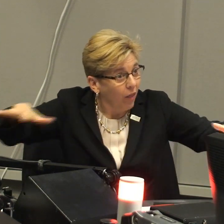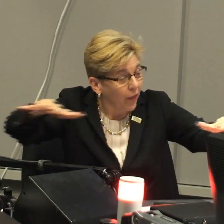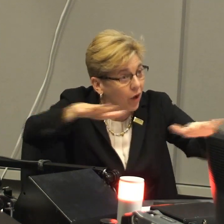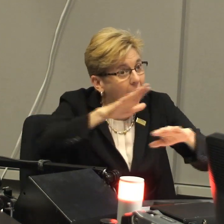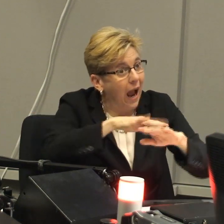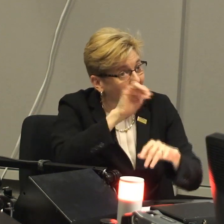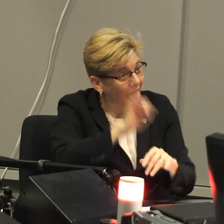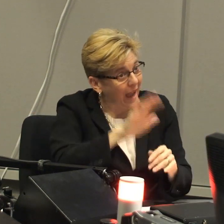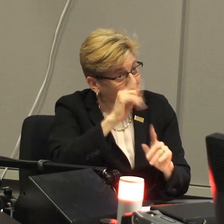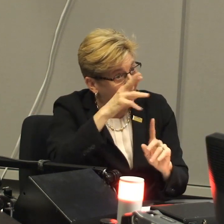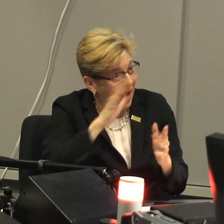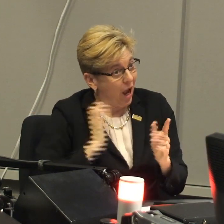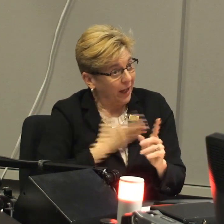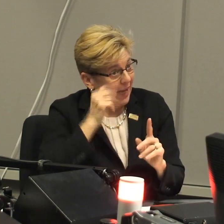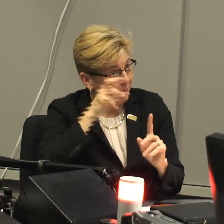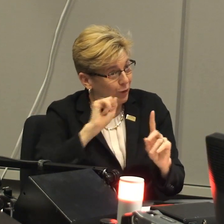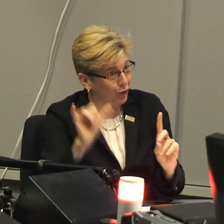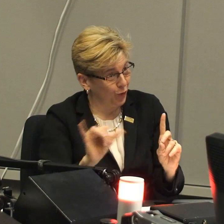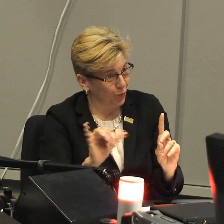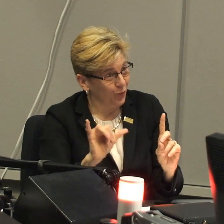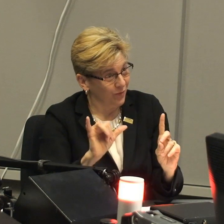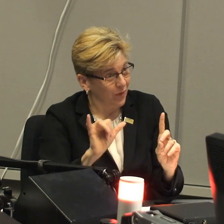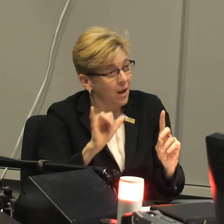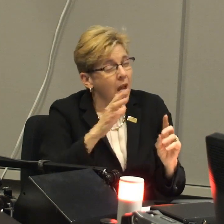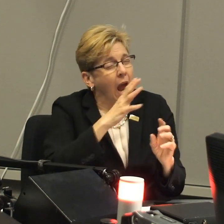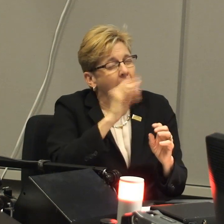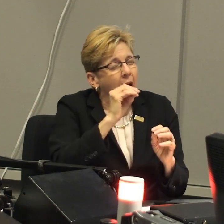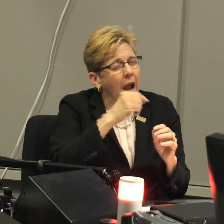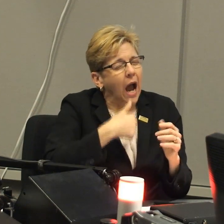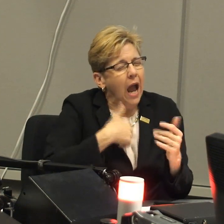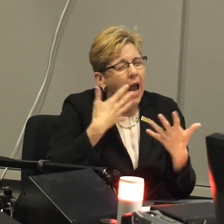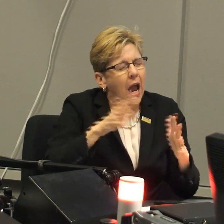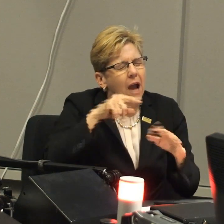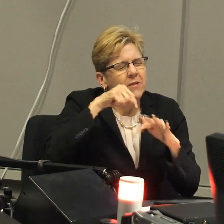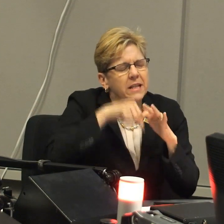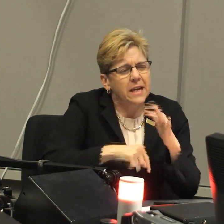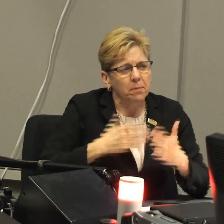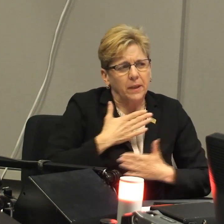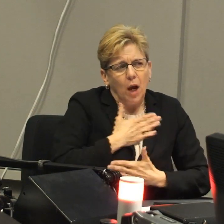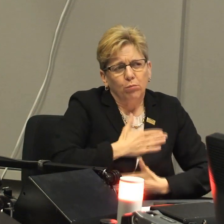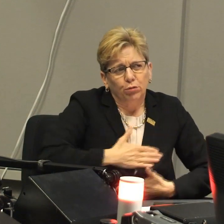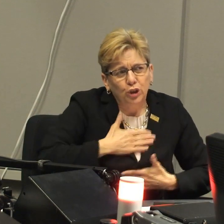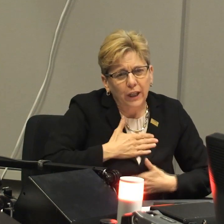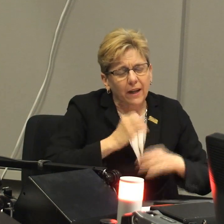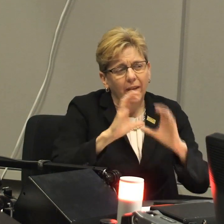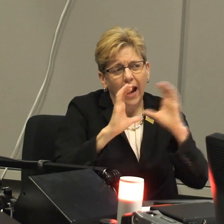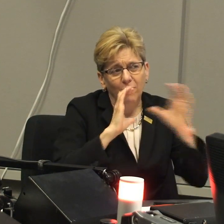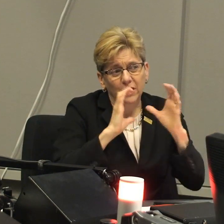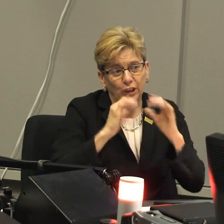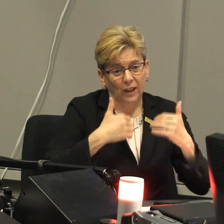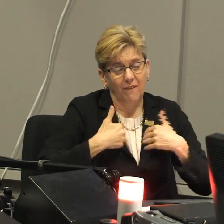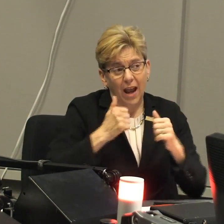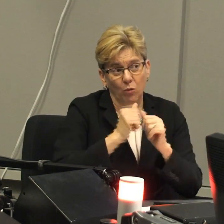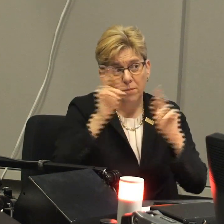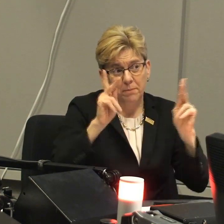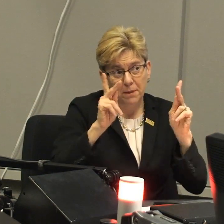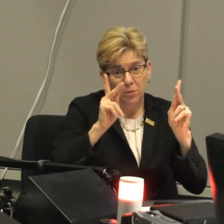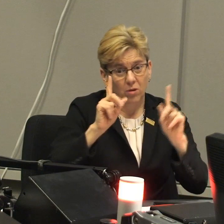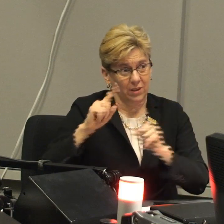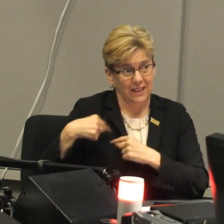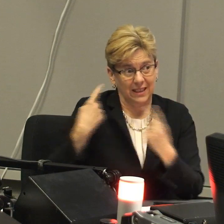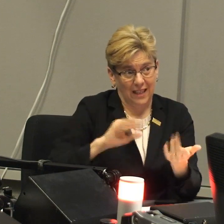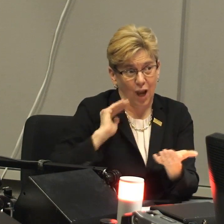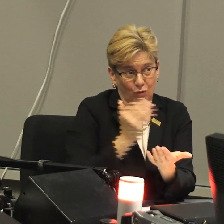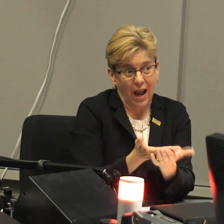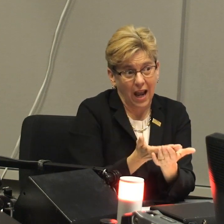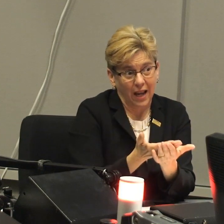the impact of this development that's happening all around our campus that it might potentially have on our campus. And I have a deep appreciation